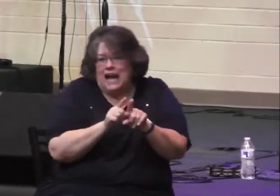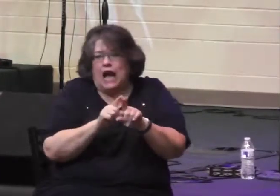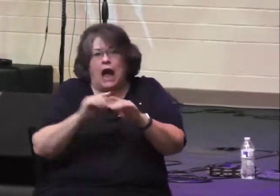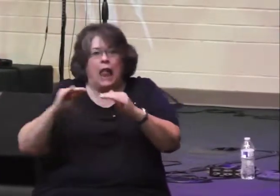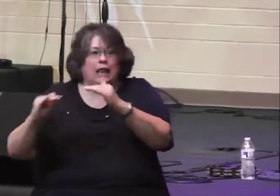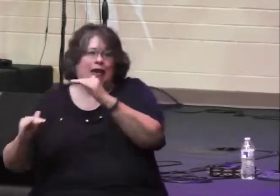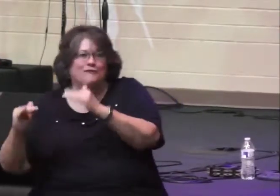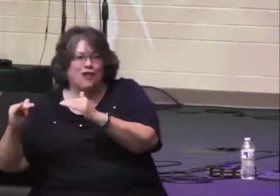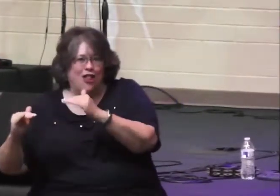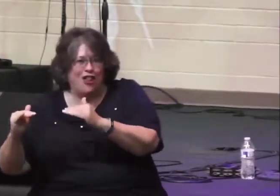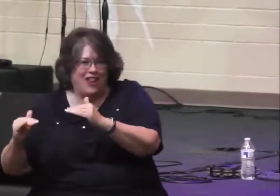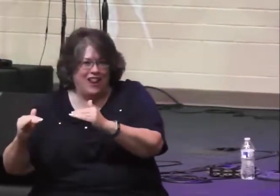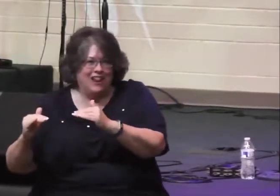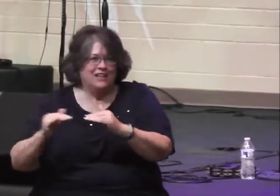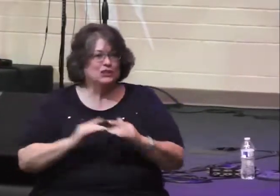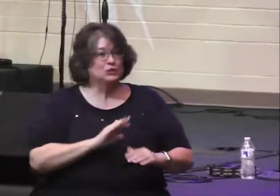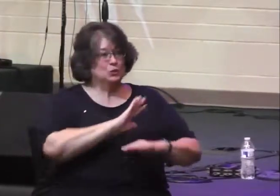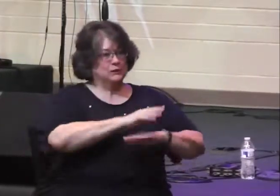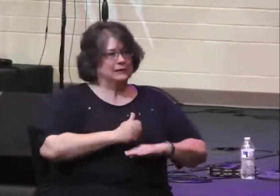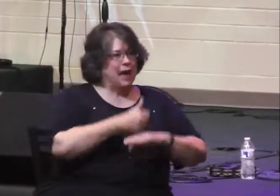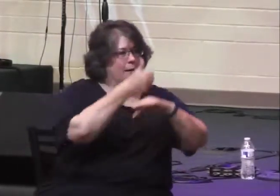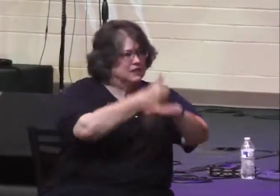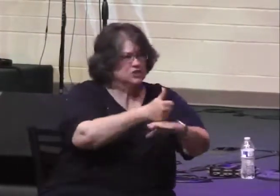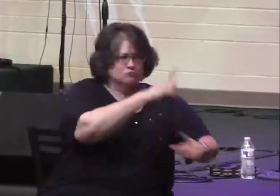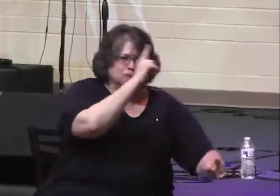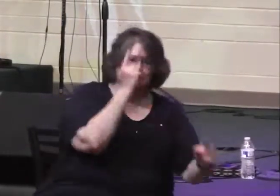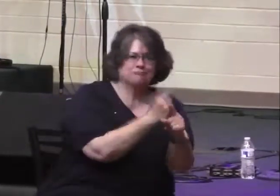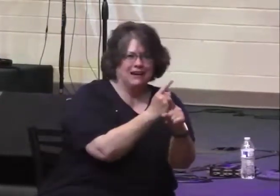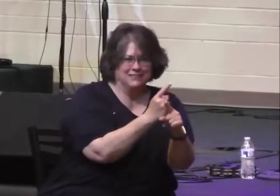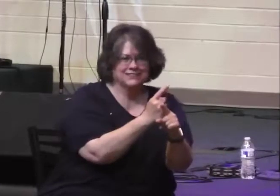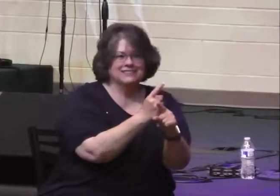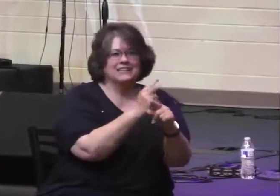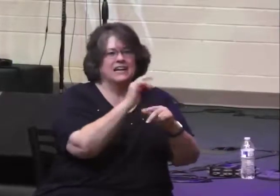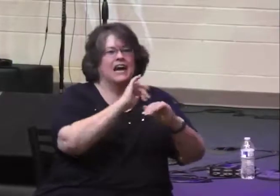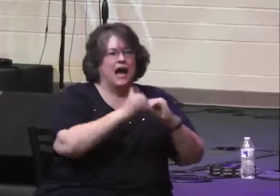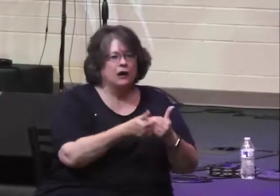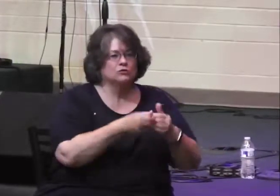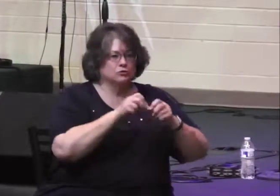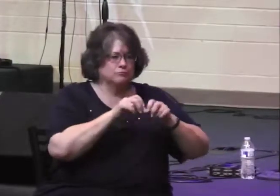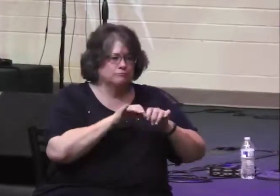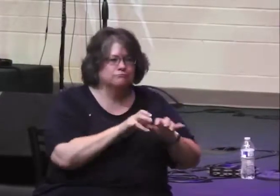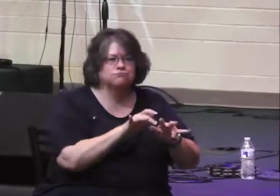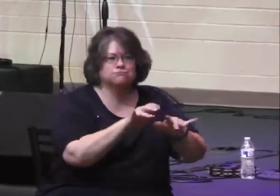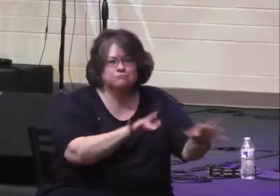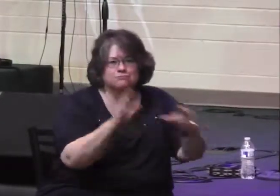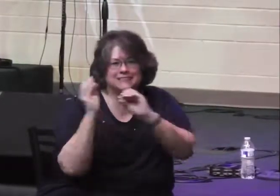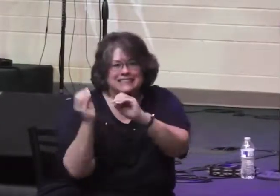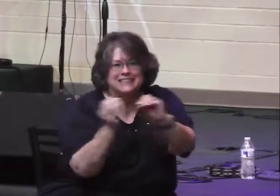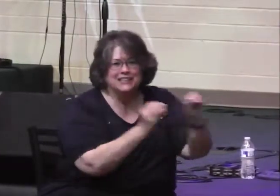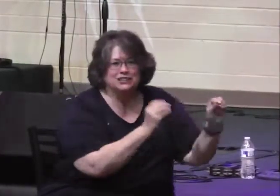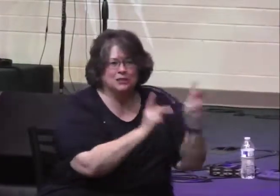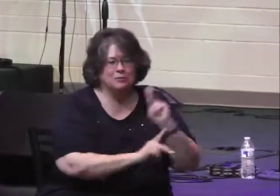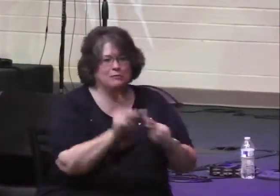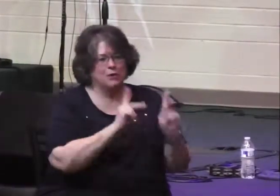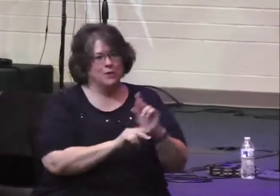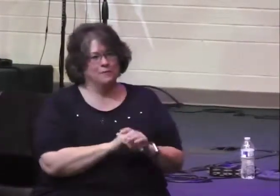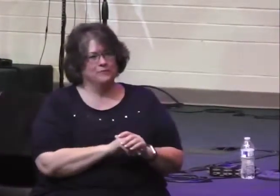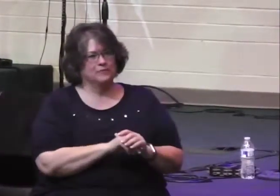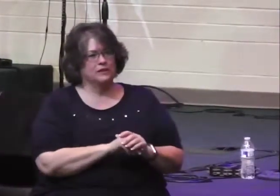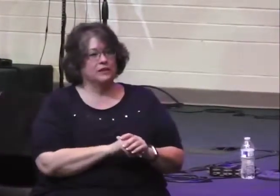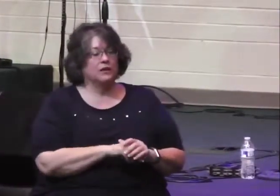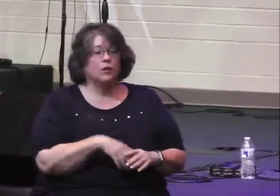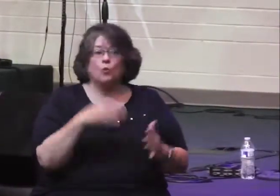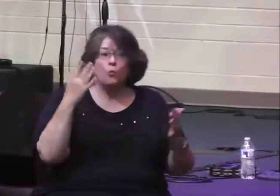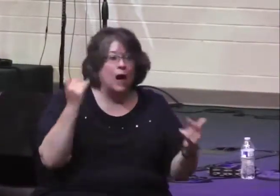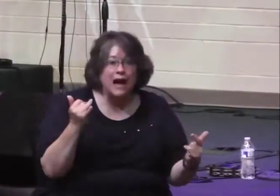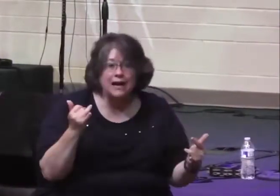square, spiritual foundation in the nation. And this is critical difficult because the